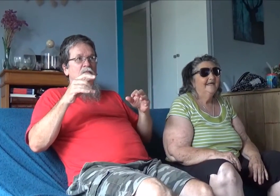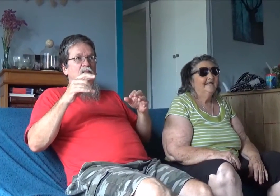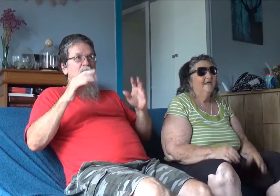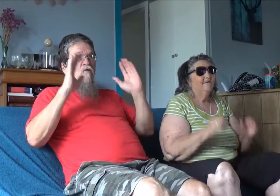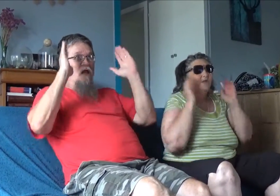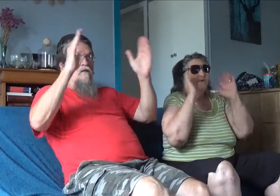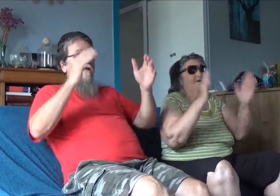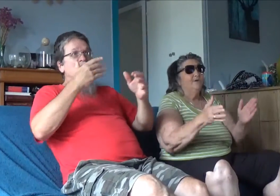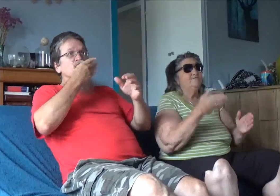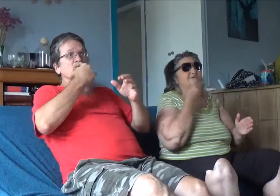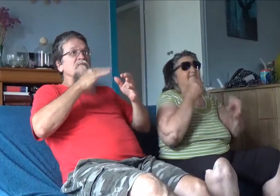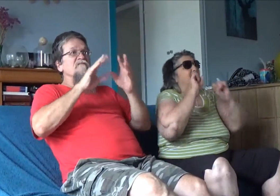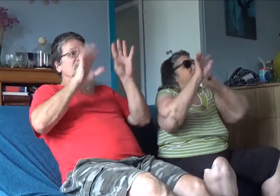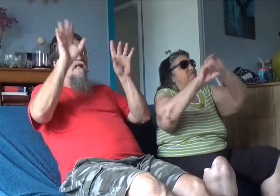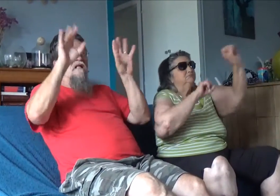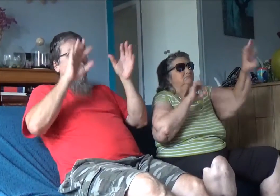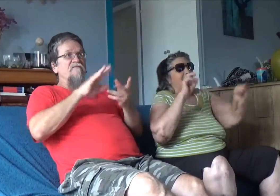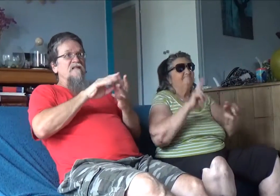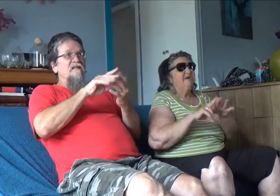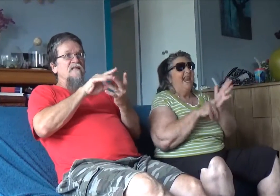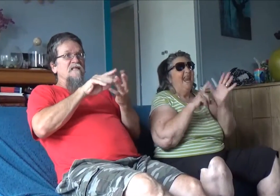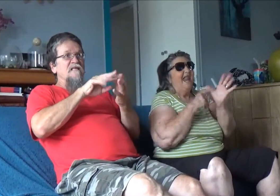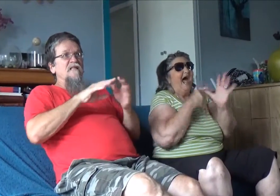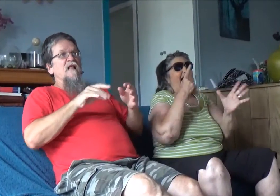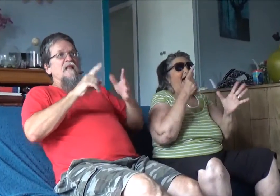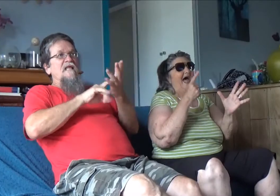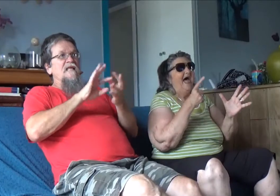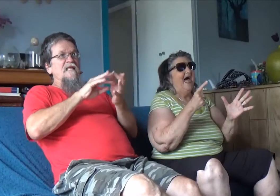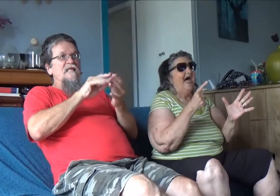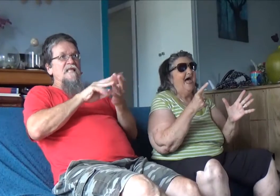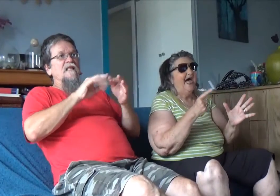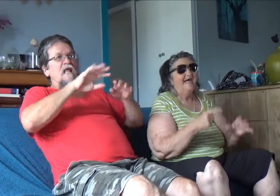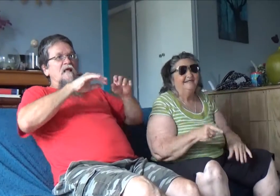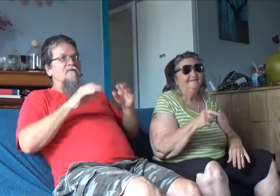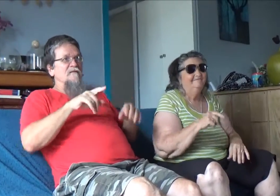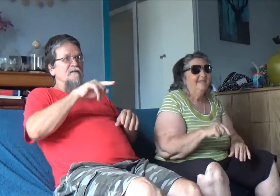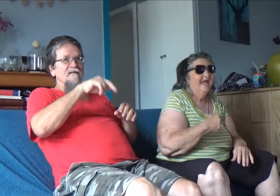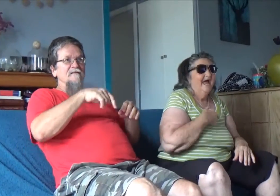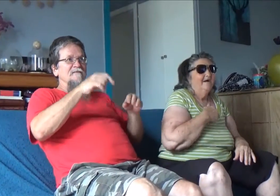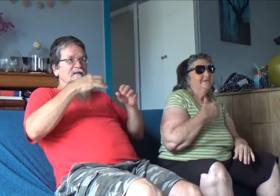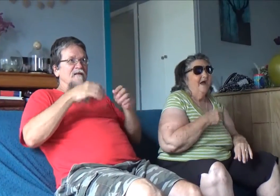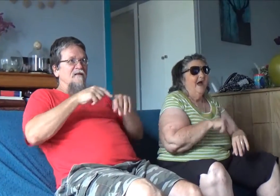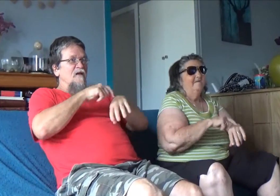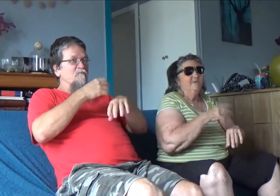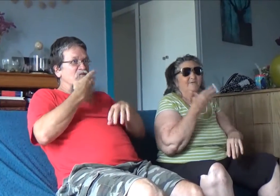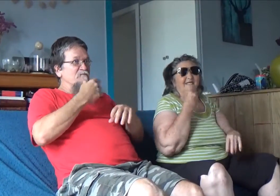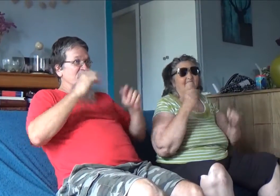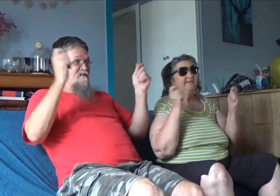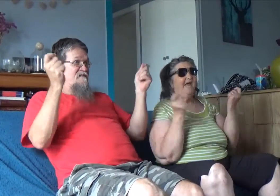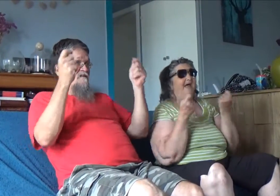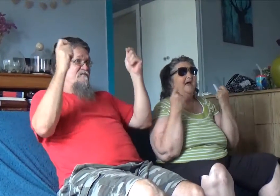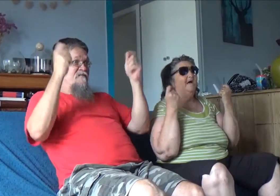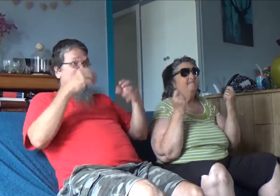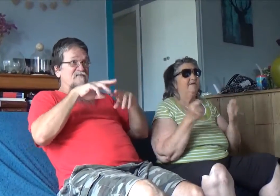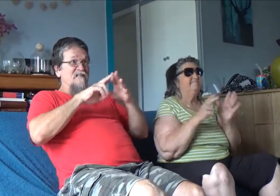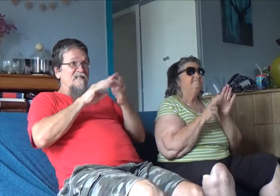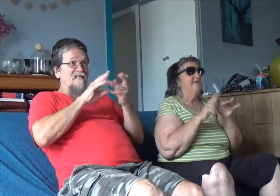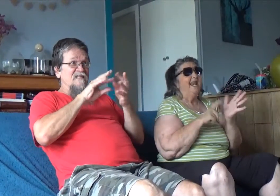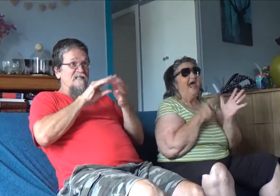Check the Hawks out of Bobby Ba-la-la-la-la-la-la-la Give a secret to me jolly Ba-la